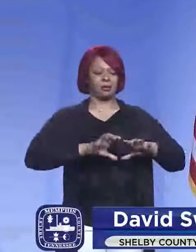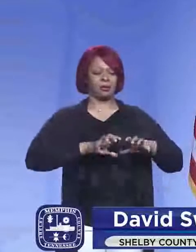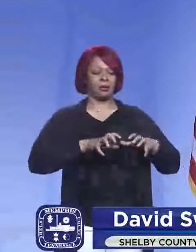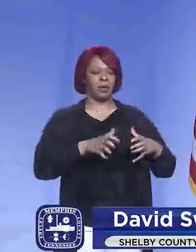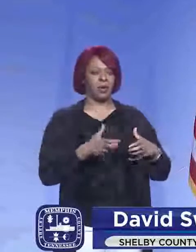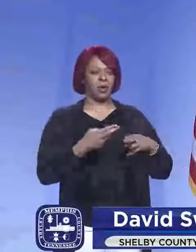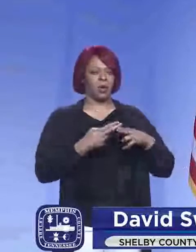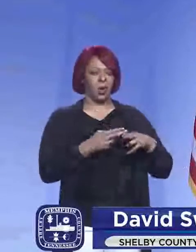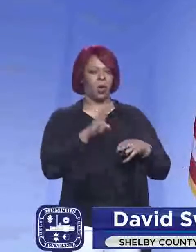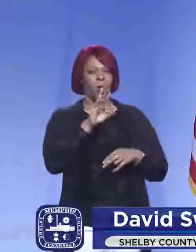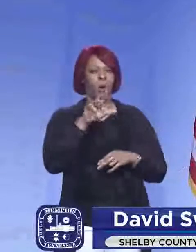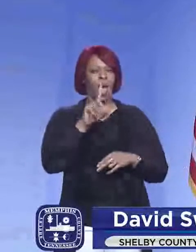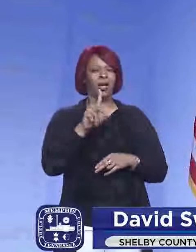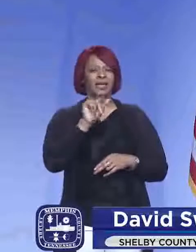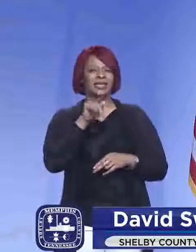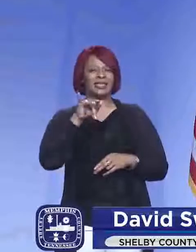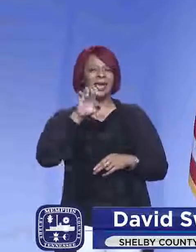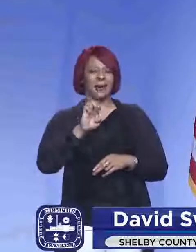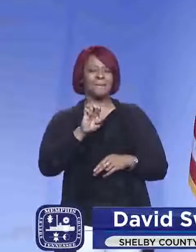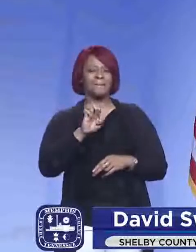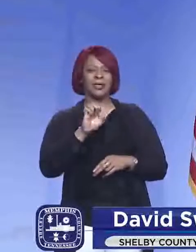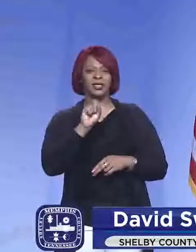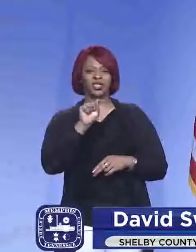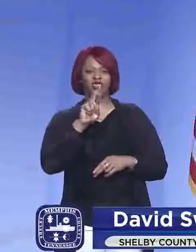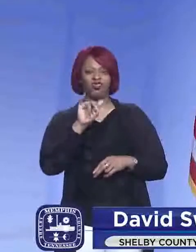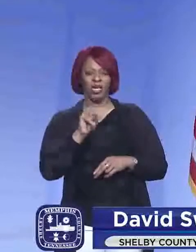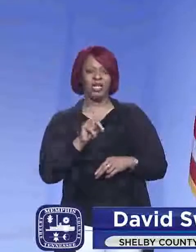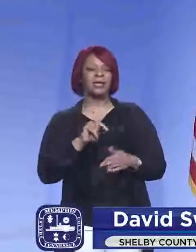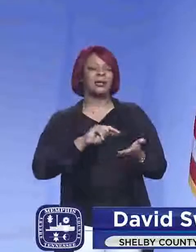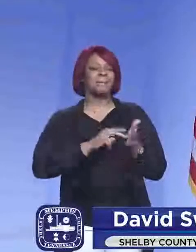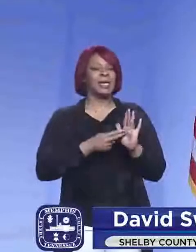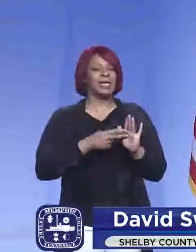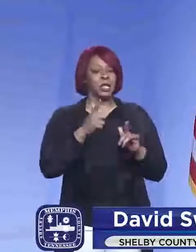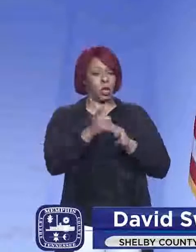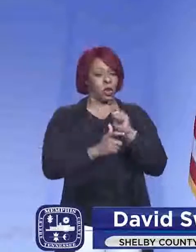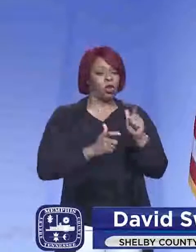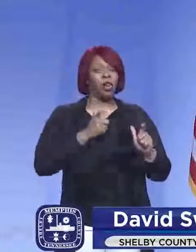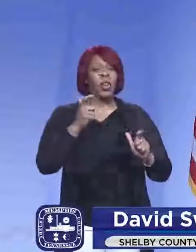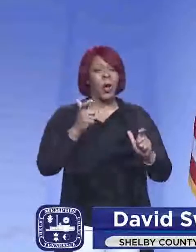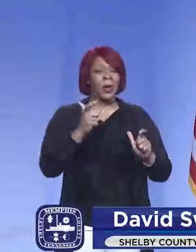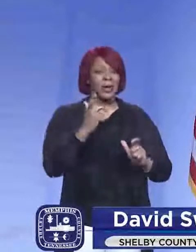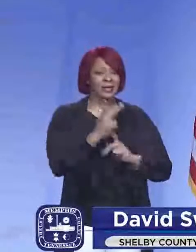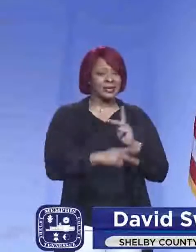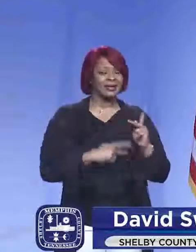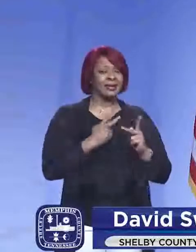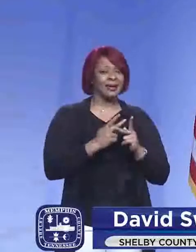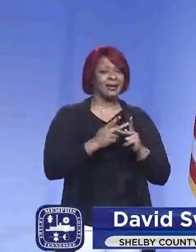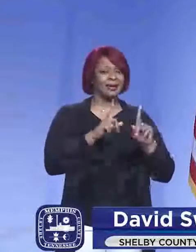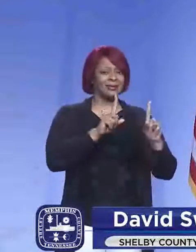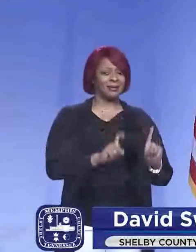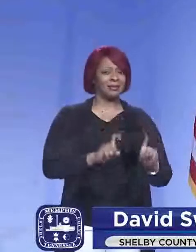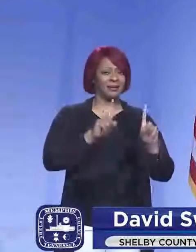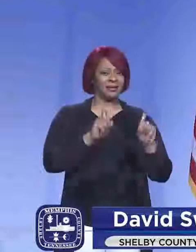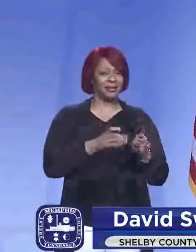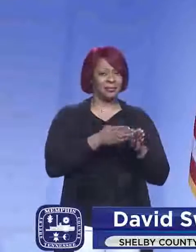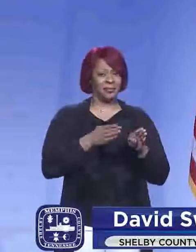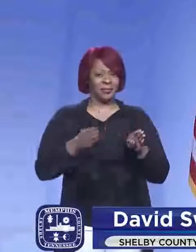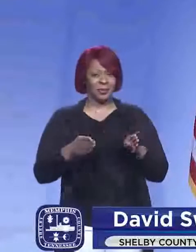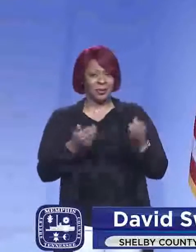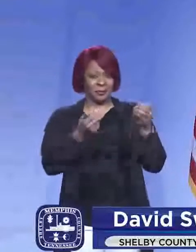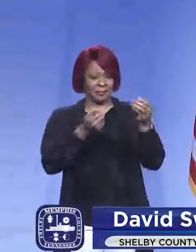call wild type Wuhan strains, that remain the largest sequenced return